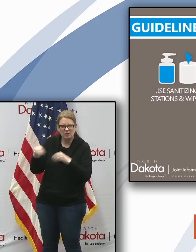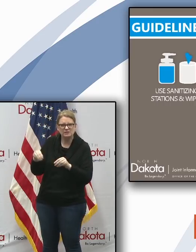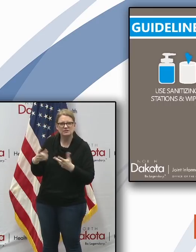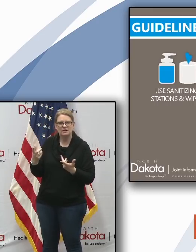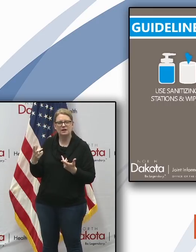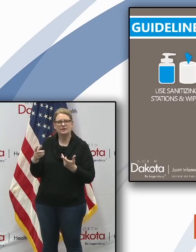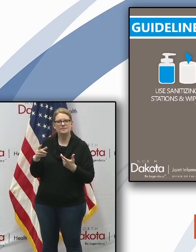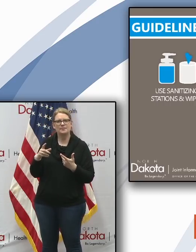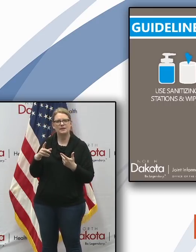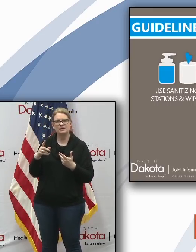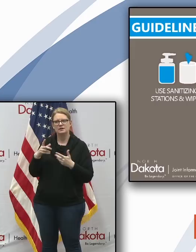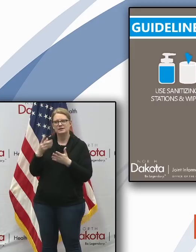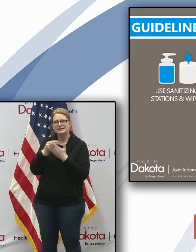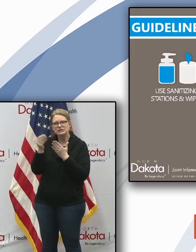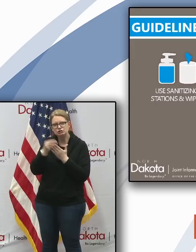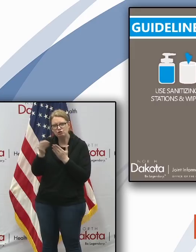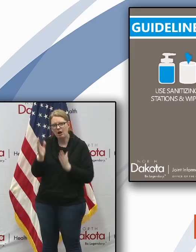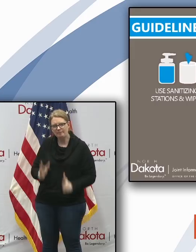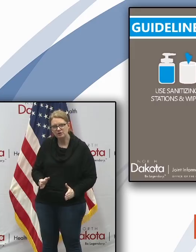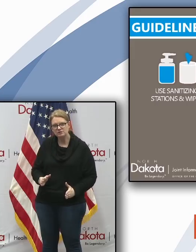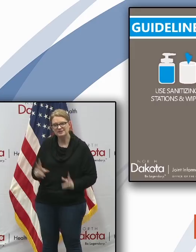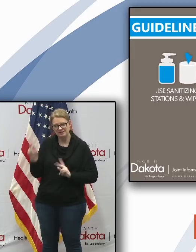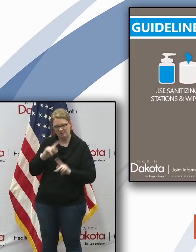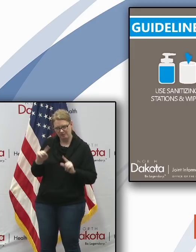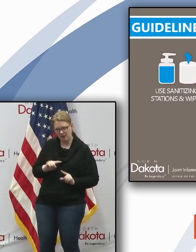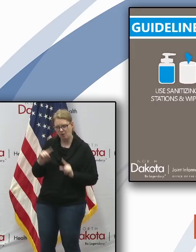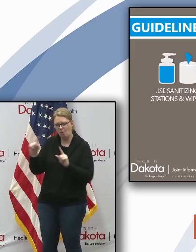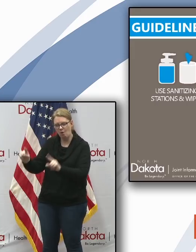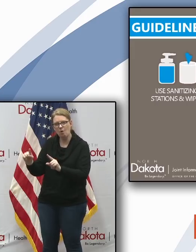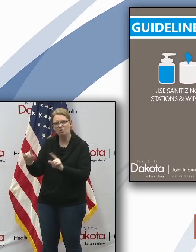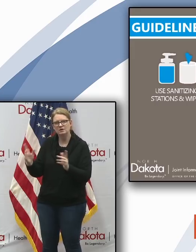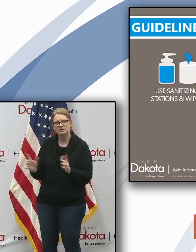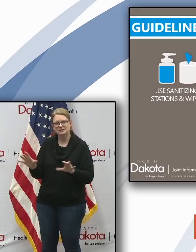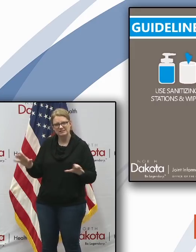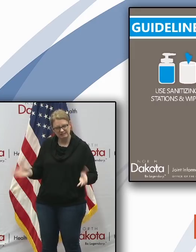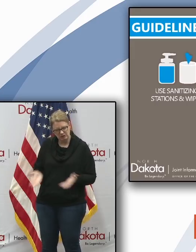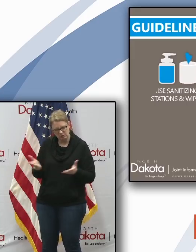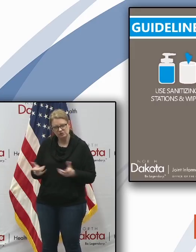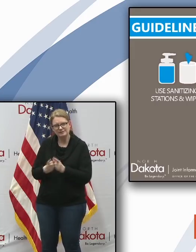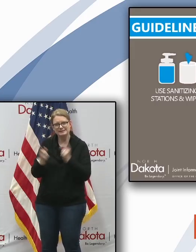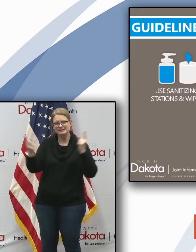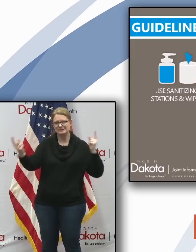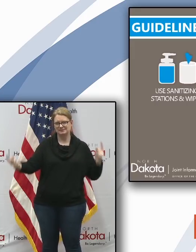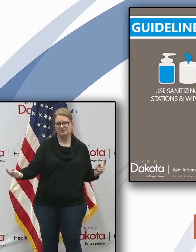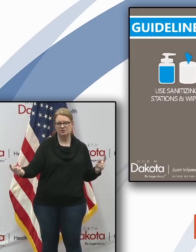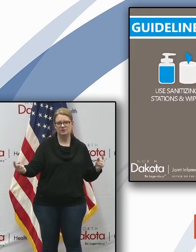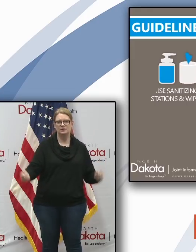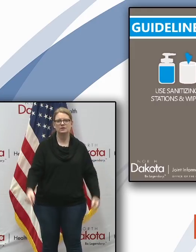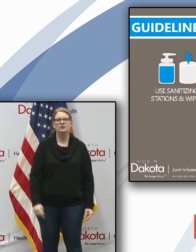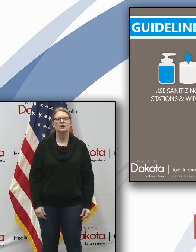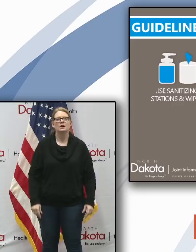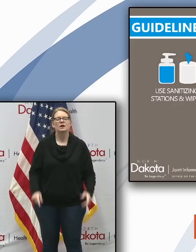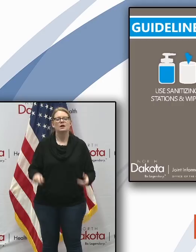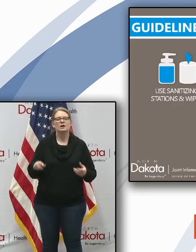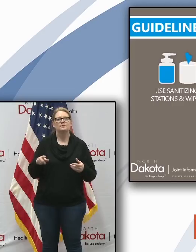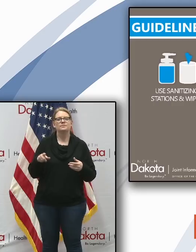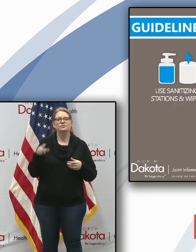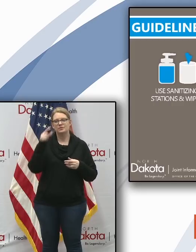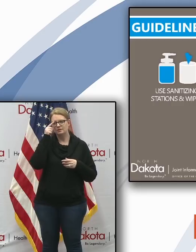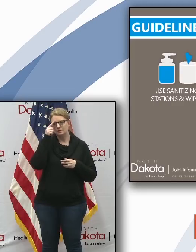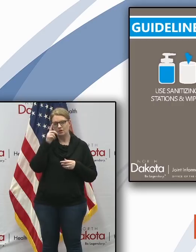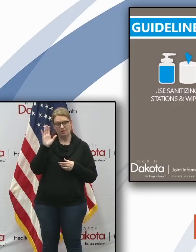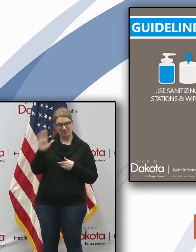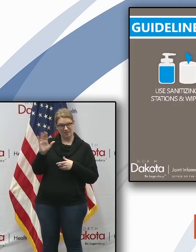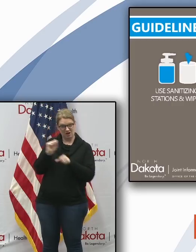they can the shoppers to practice social distancing and protect their workers these team members are there day in and day